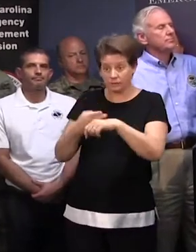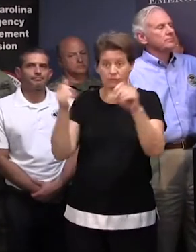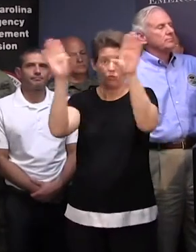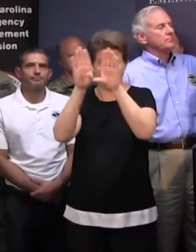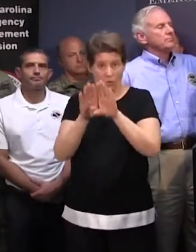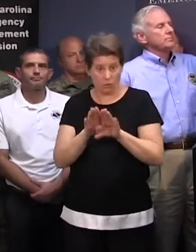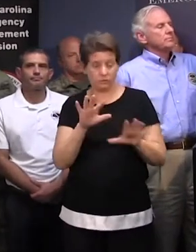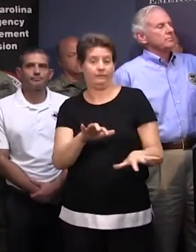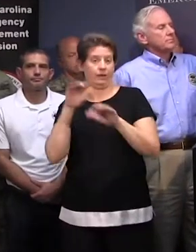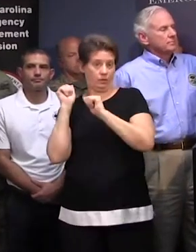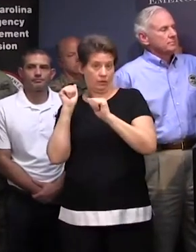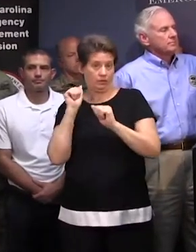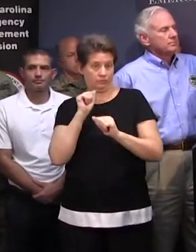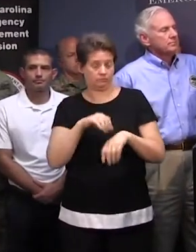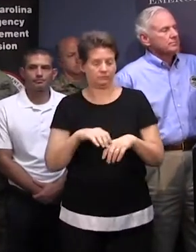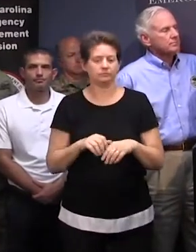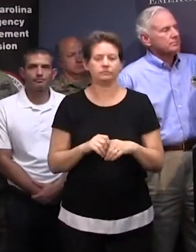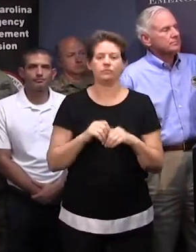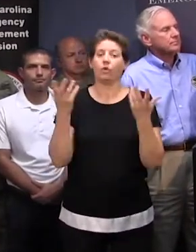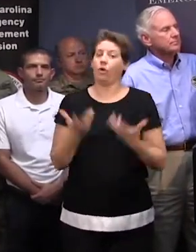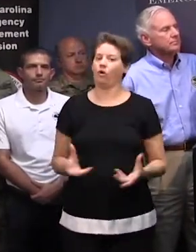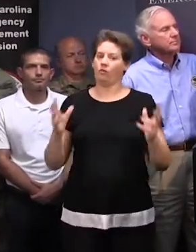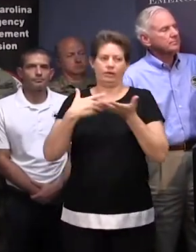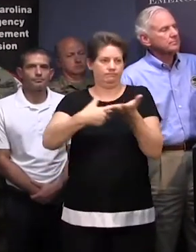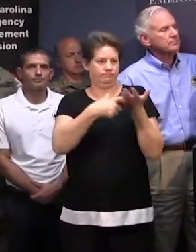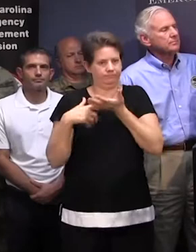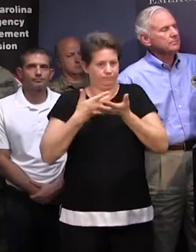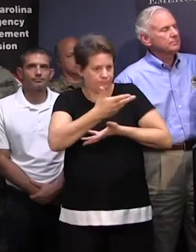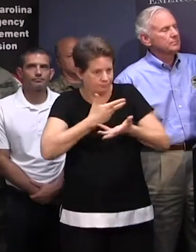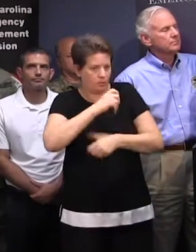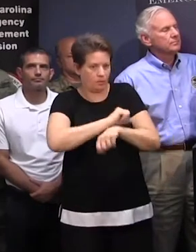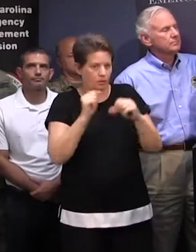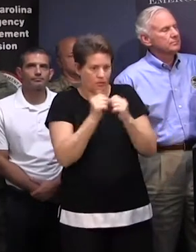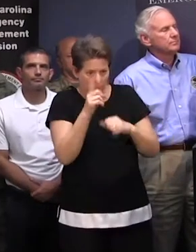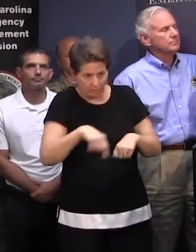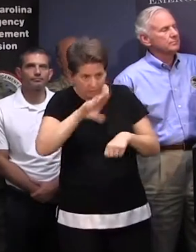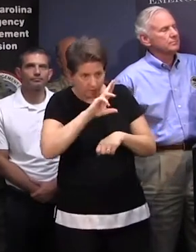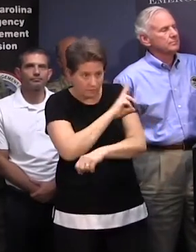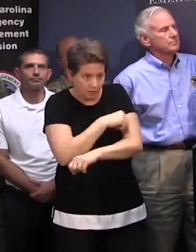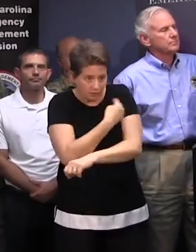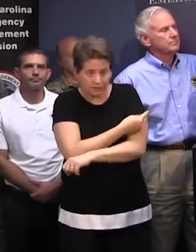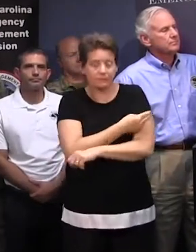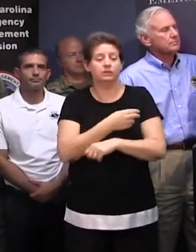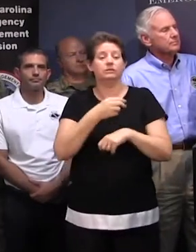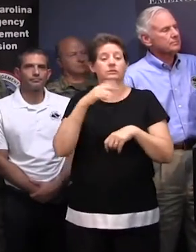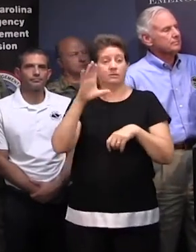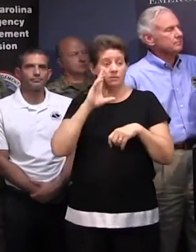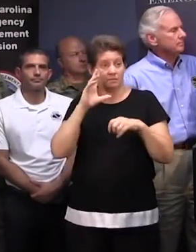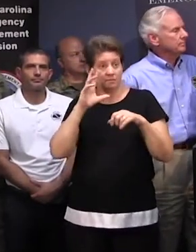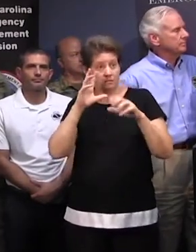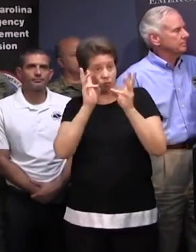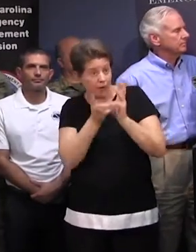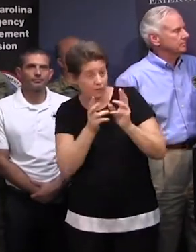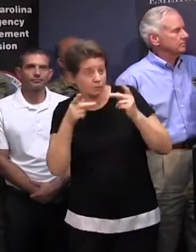preparation of the storm. We are already working with those hospitals that, as the storm passes, as weather conditions